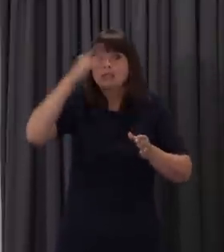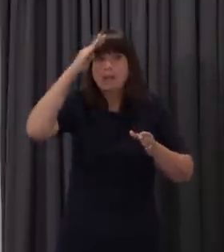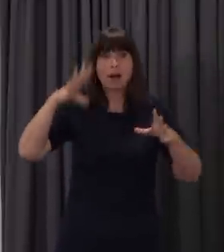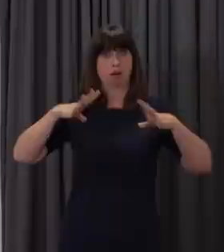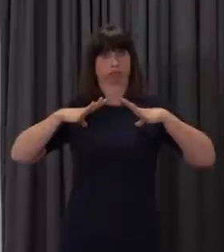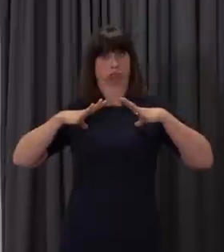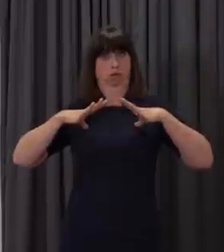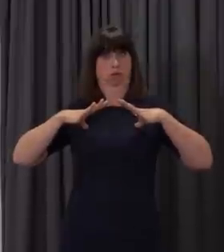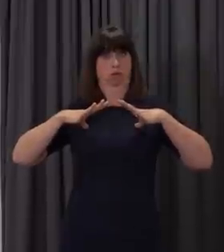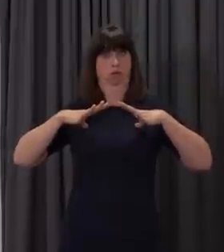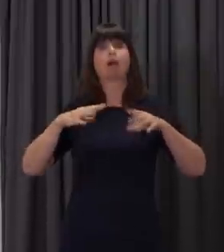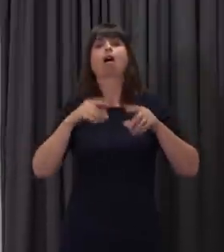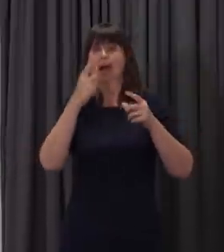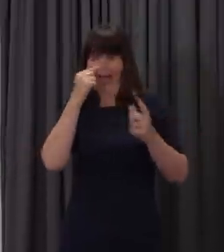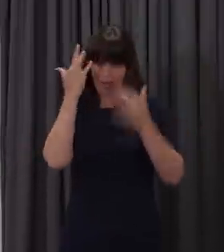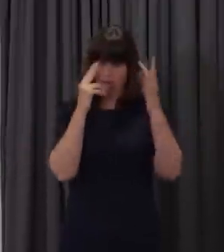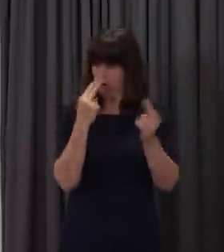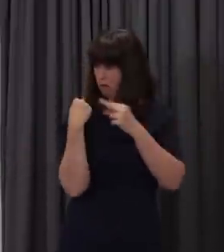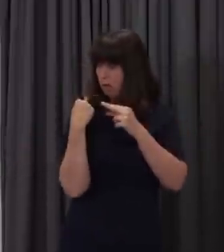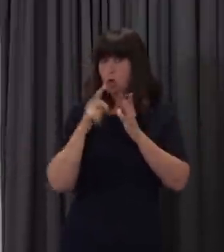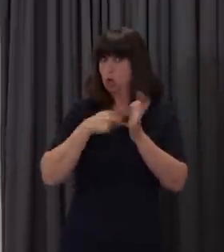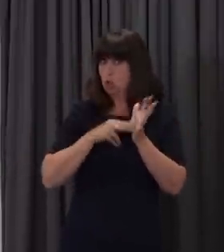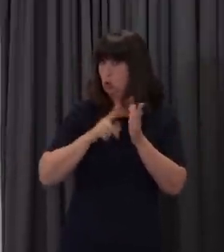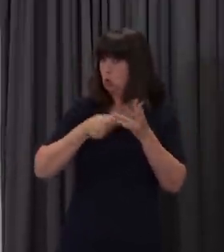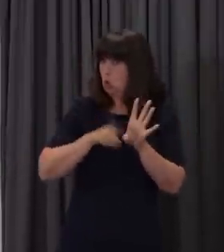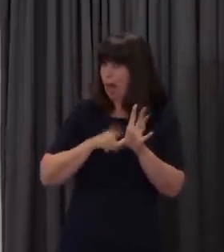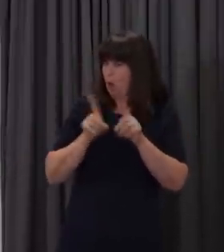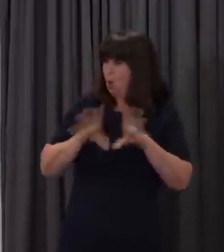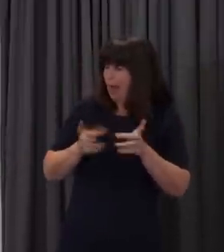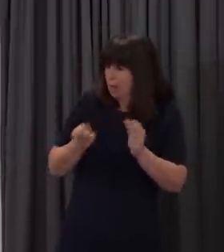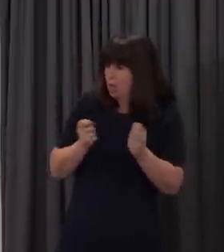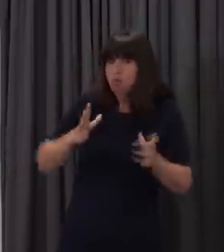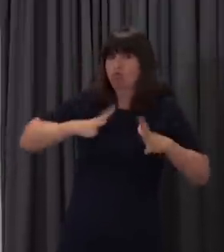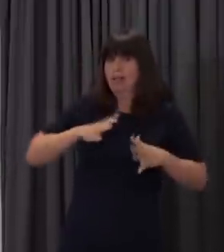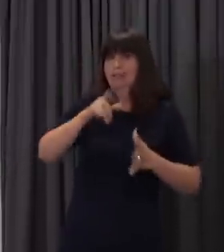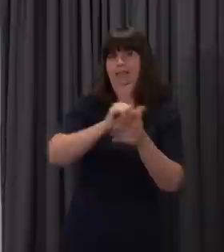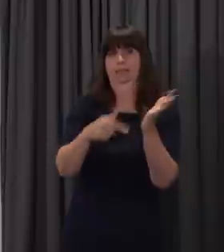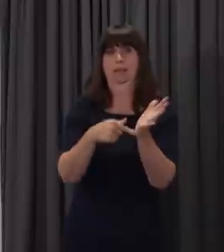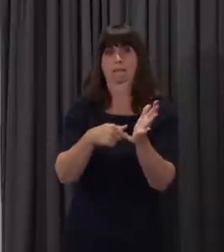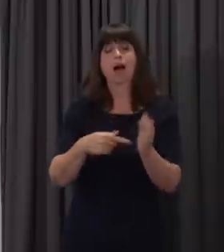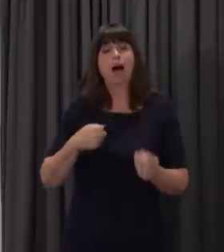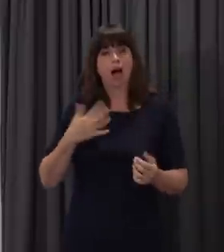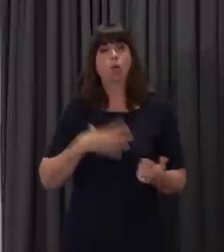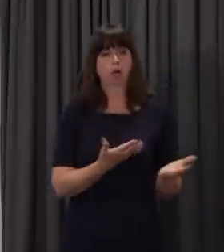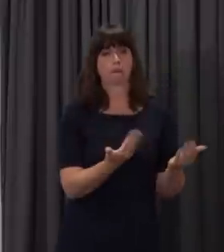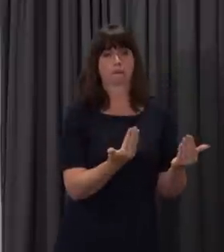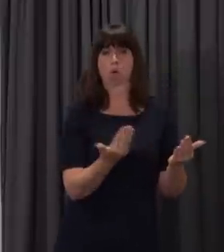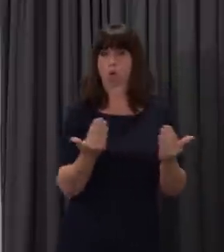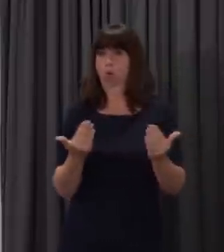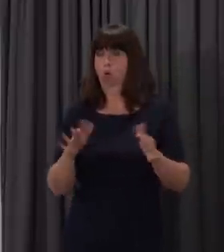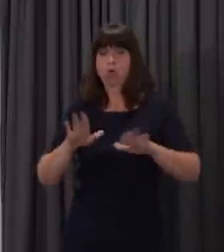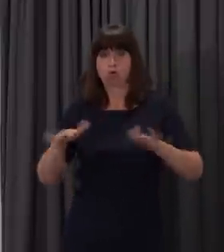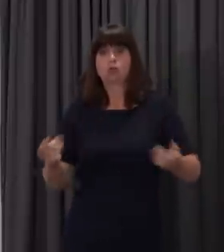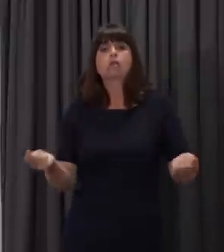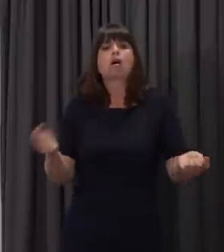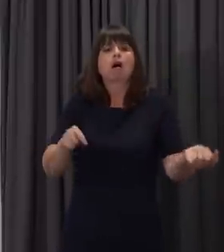satisfied that we have the ability to do, to have more children back in school at this time, to take advantage of